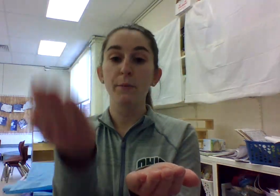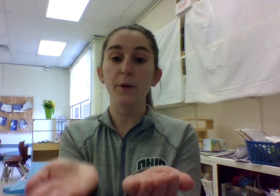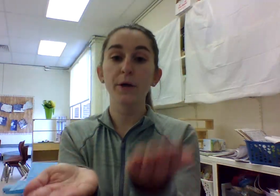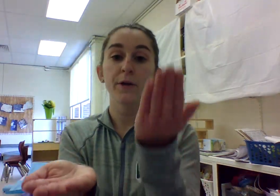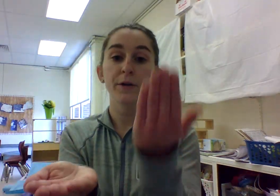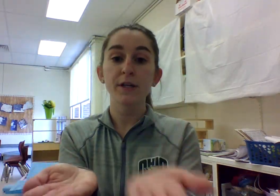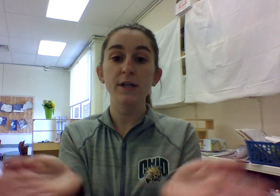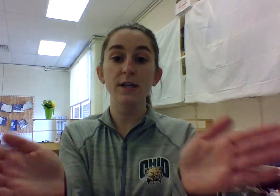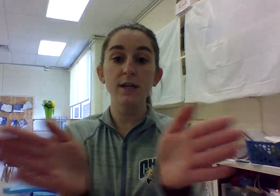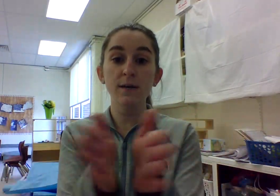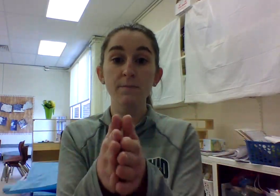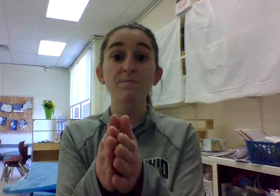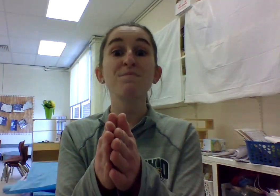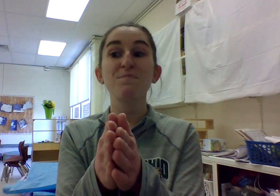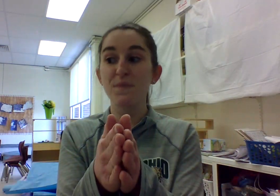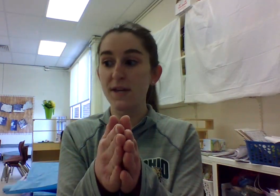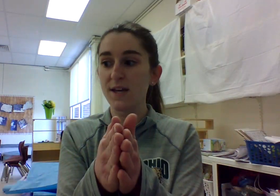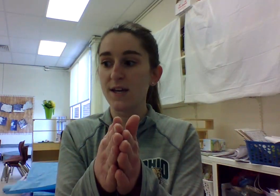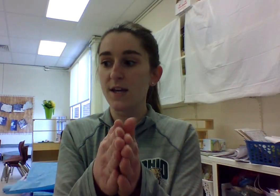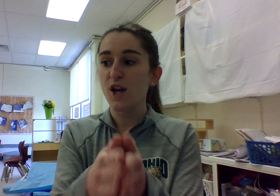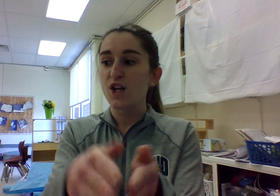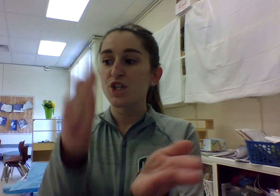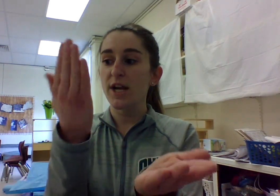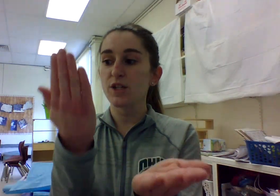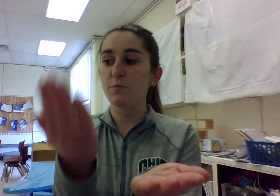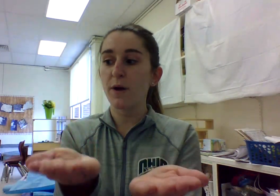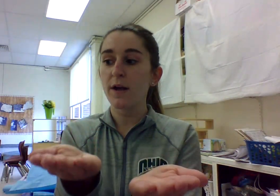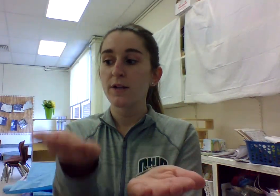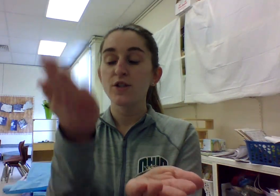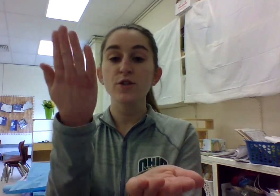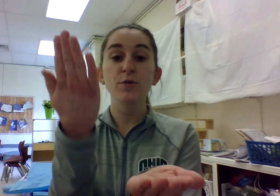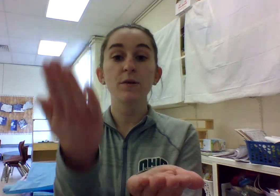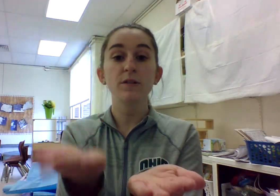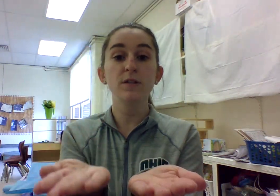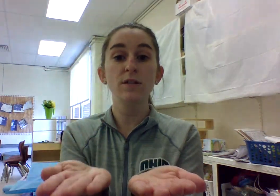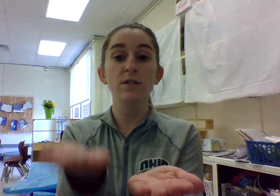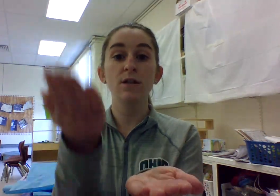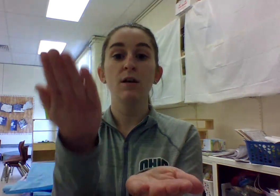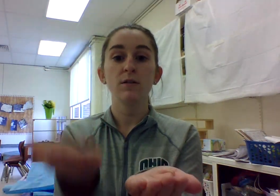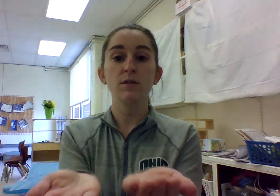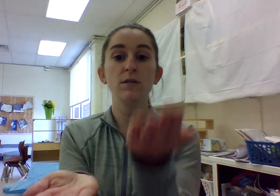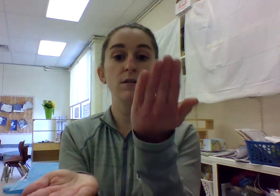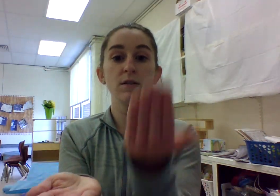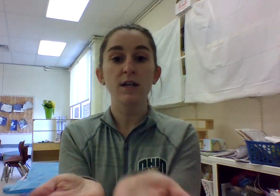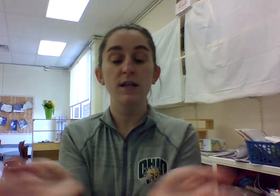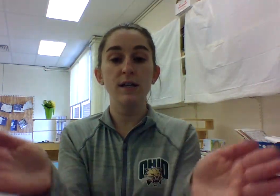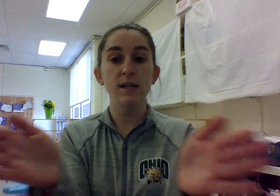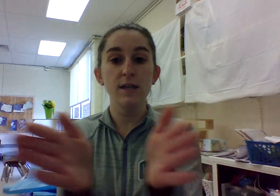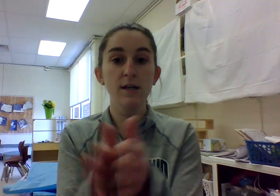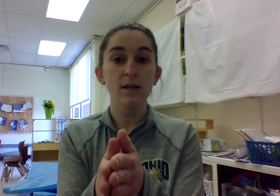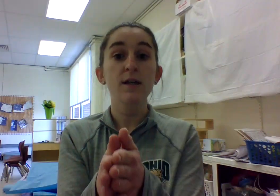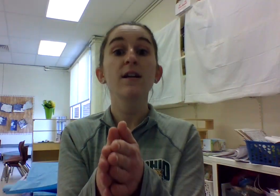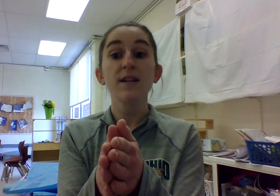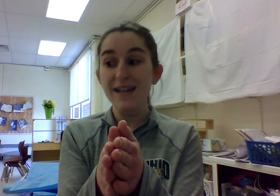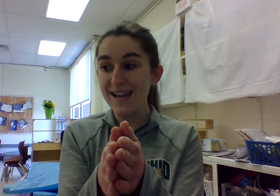B, e, b. Change b to n. N, e, me.